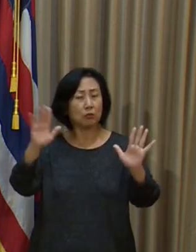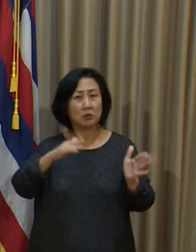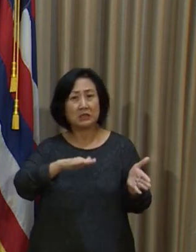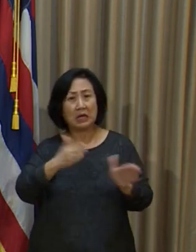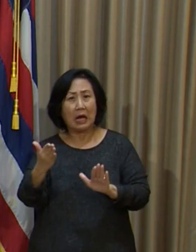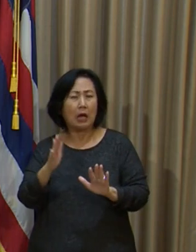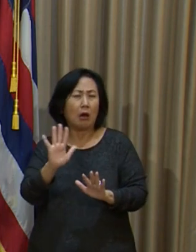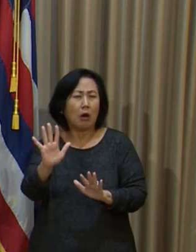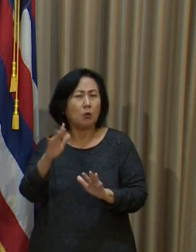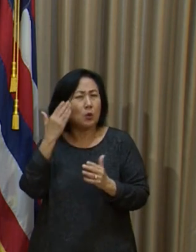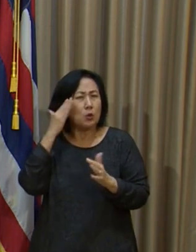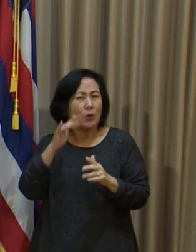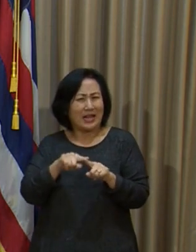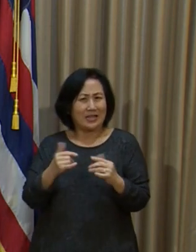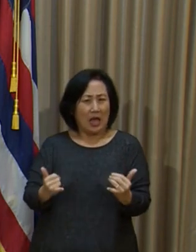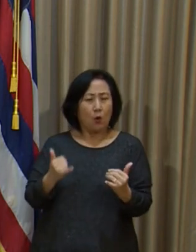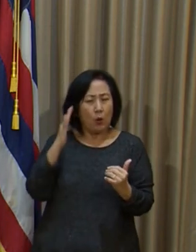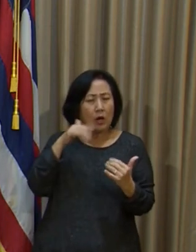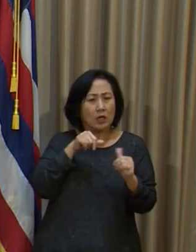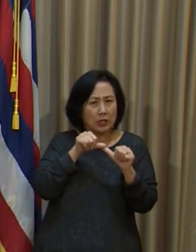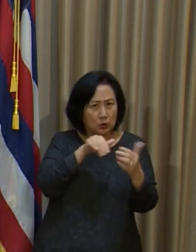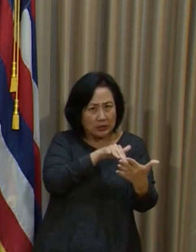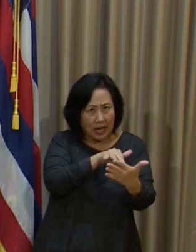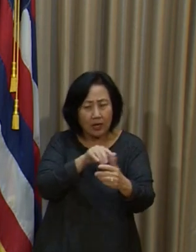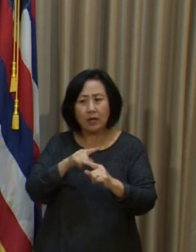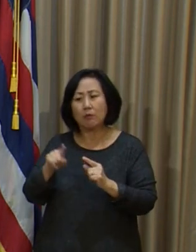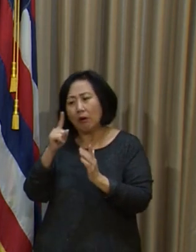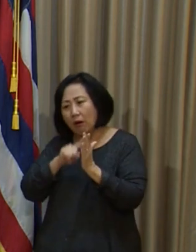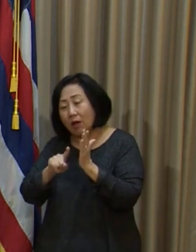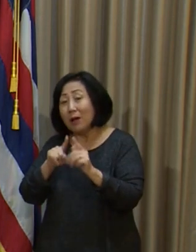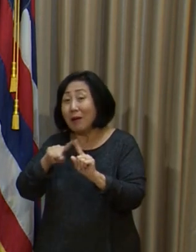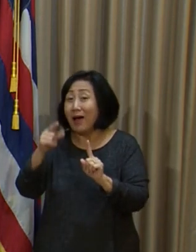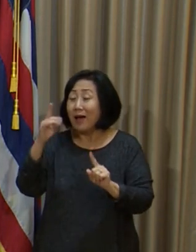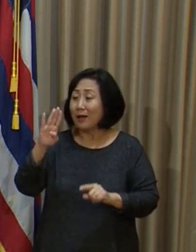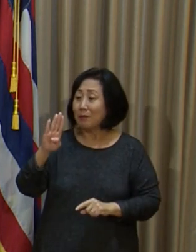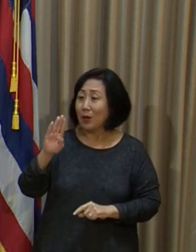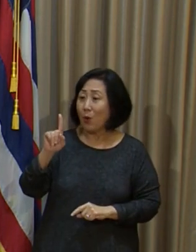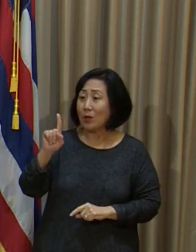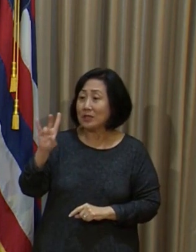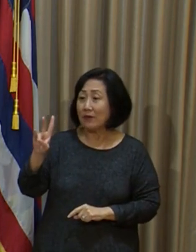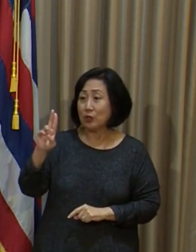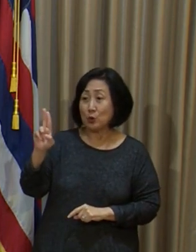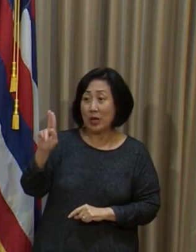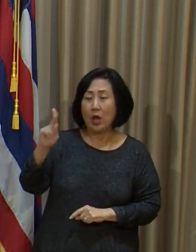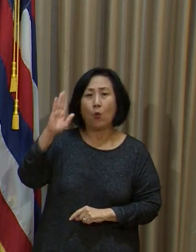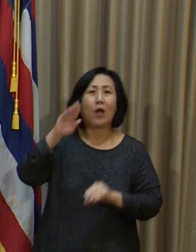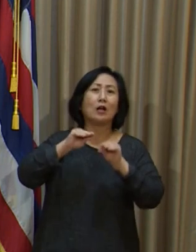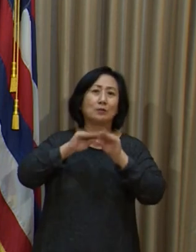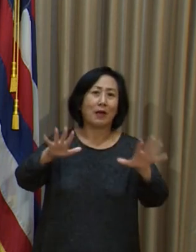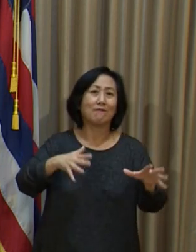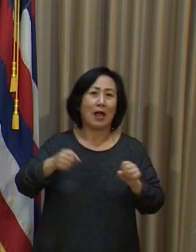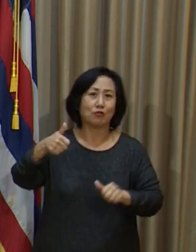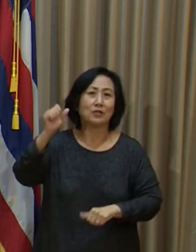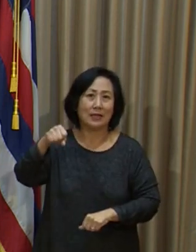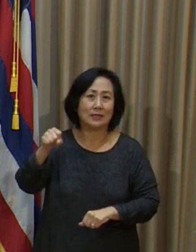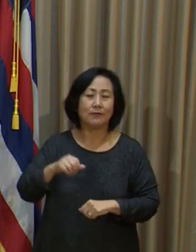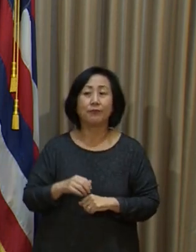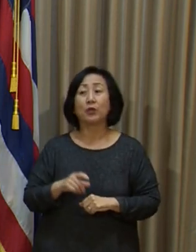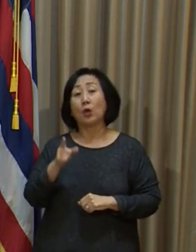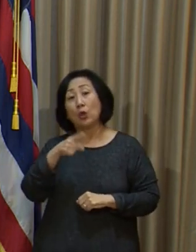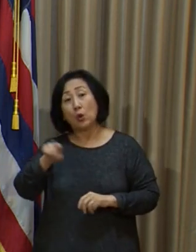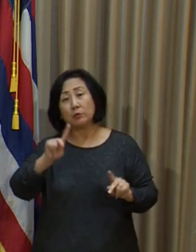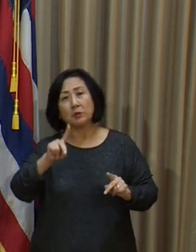study that. But we will wait and see on that. But it will spread more quickly. And for those who believe in being